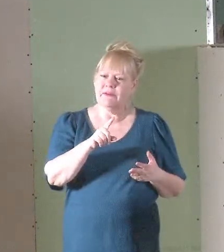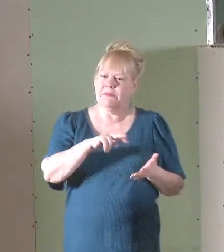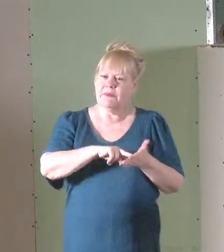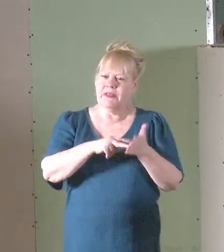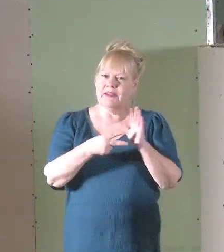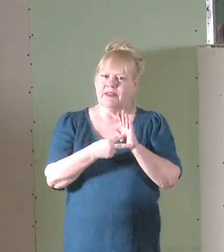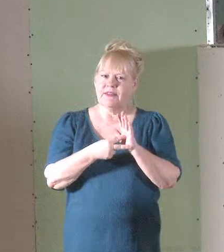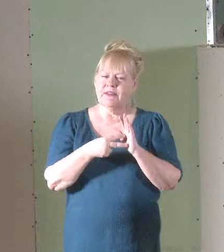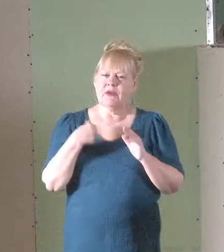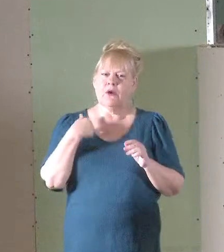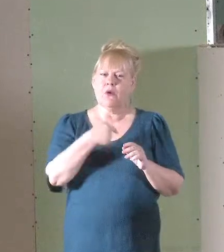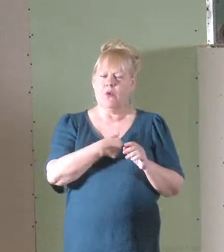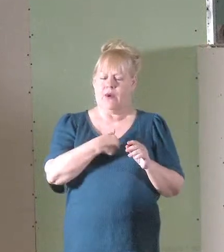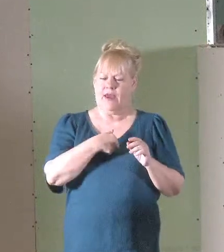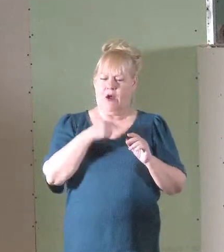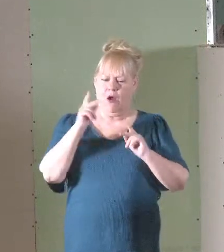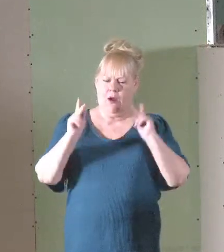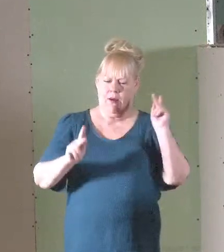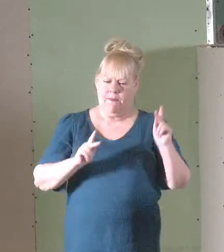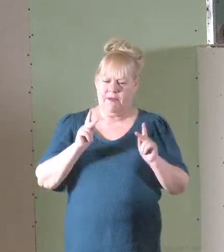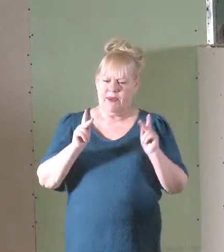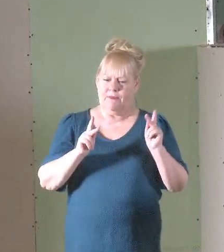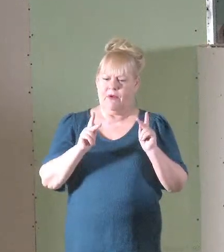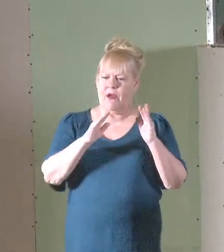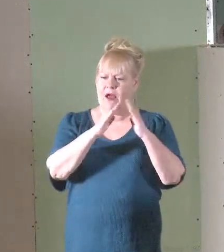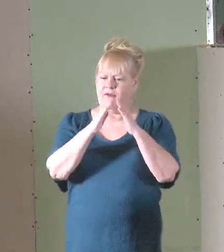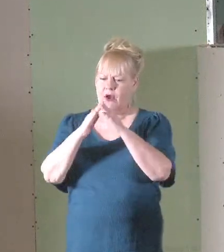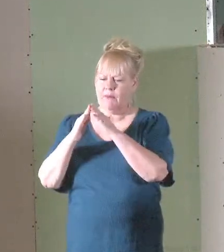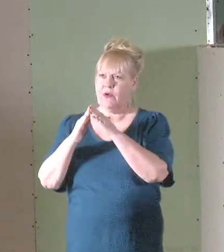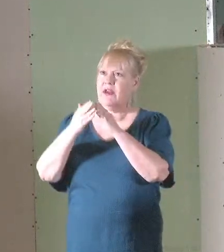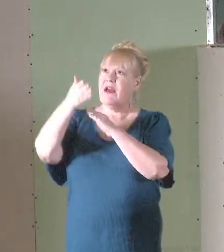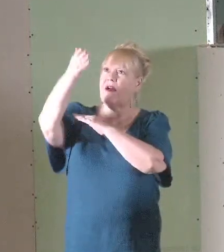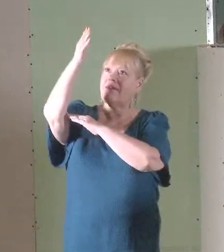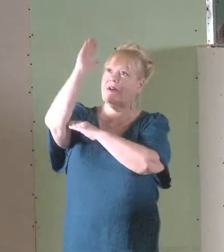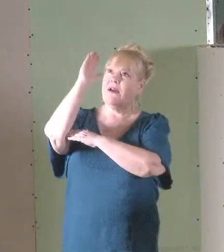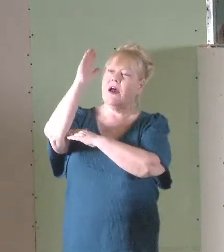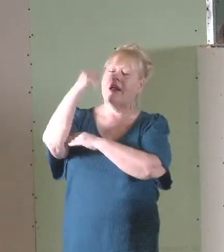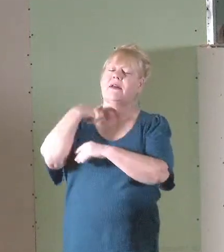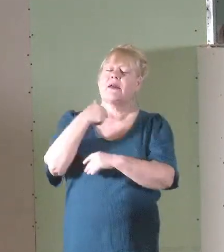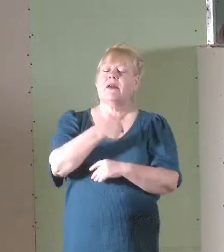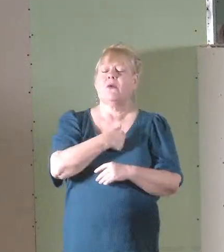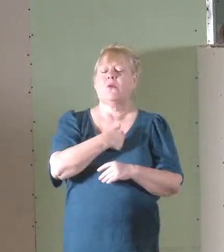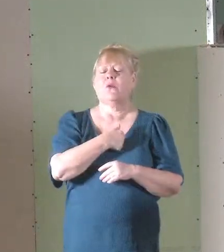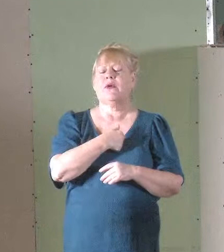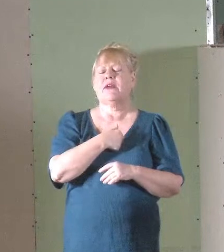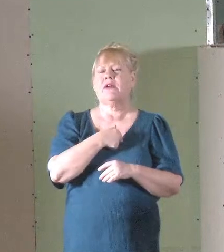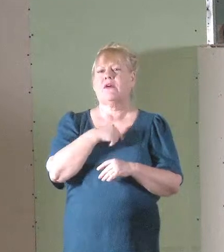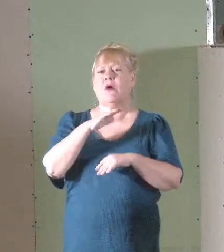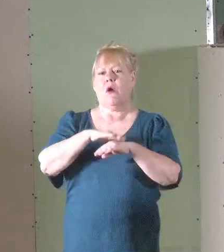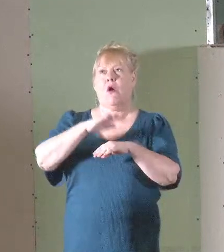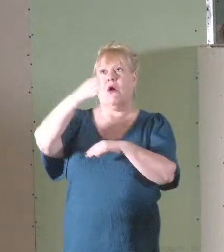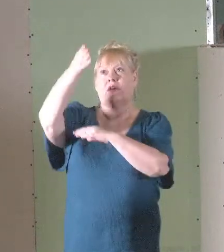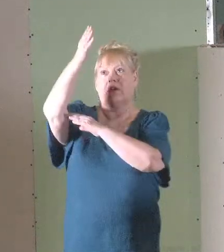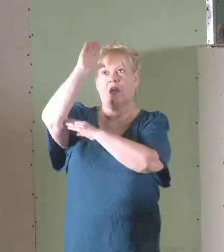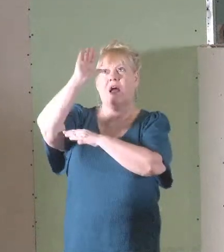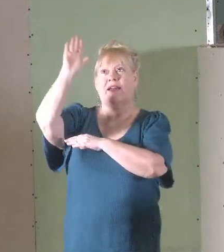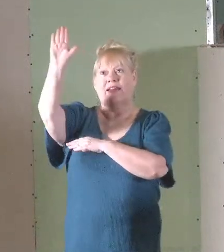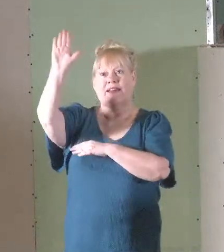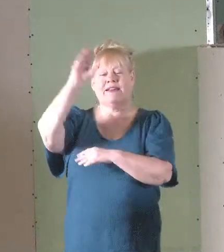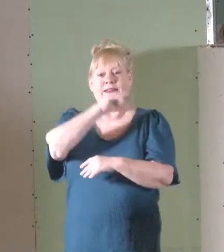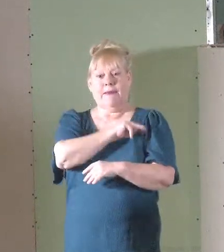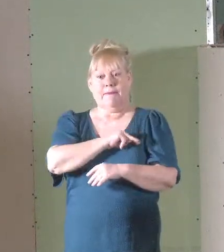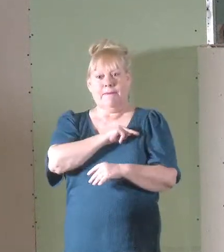Folks, we are a community of the people of God and we are on God's mission.